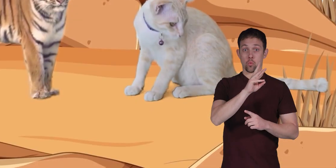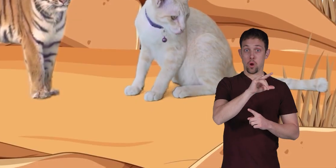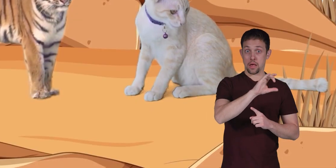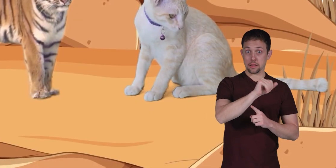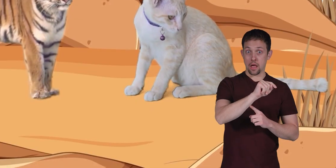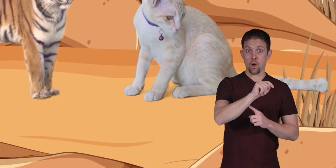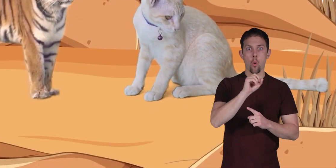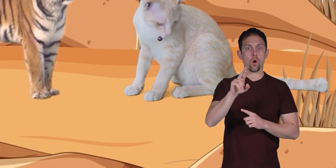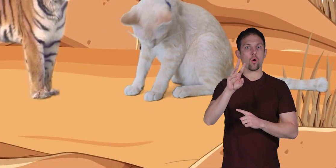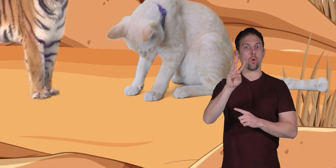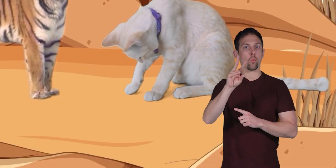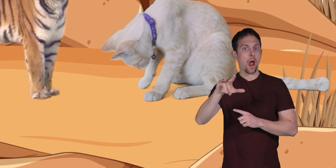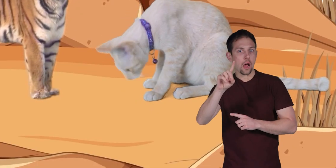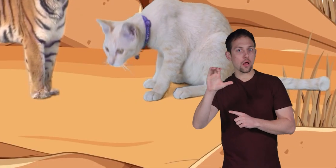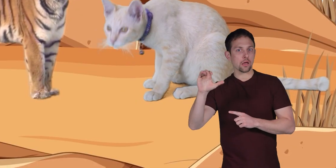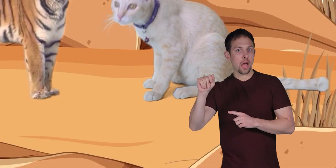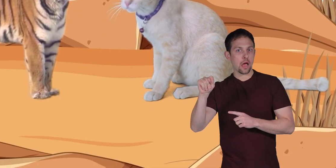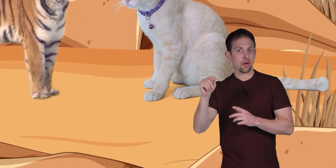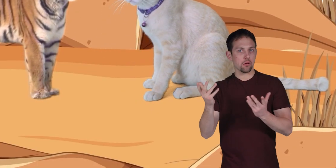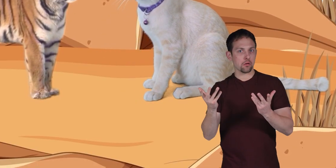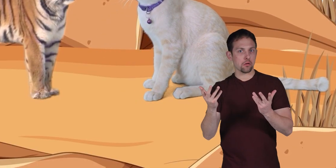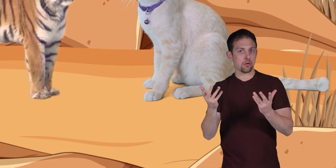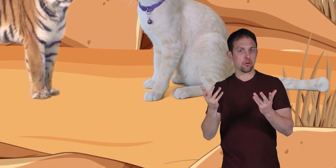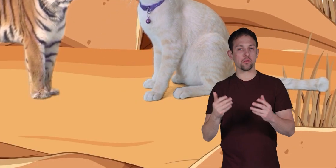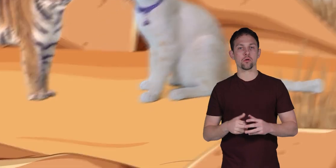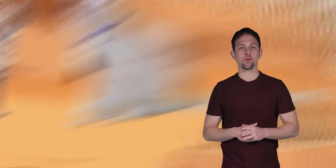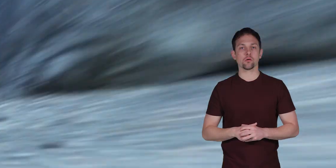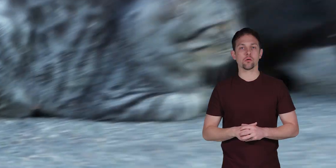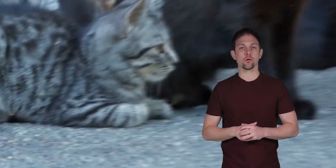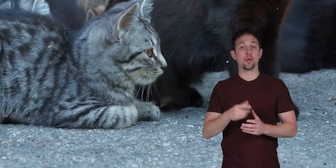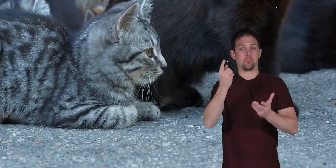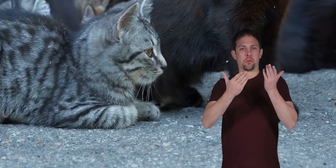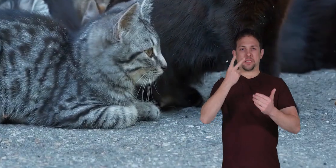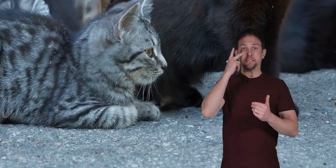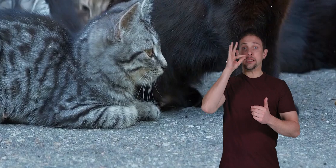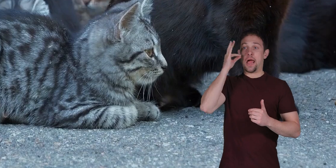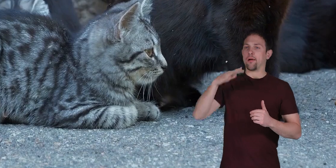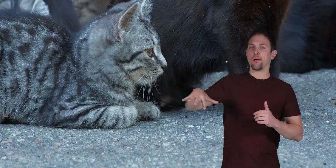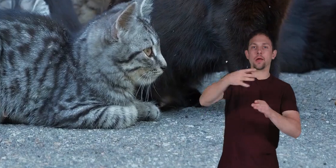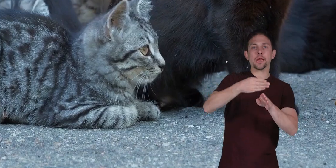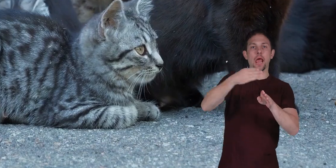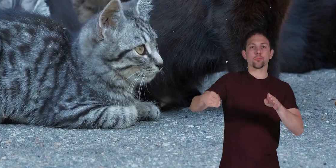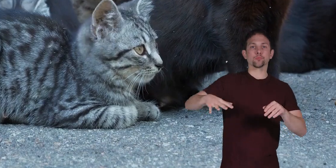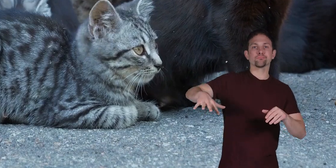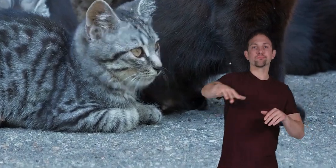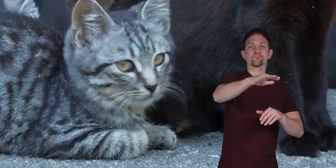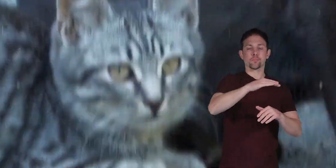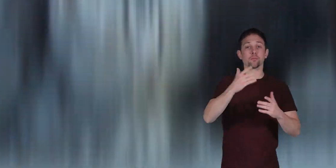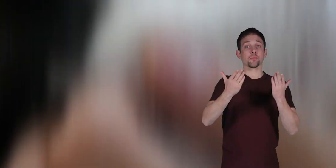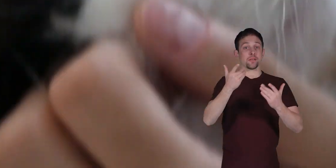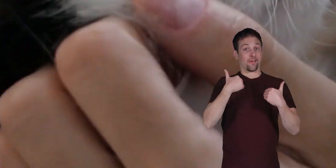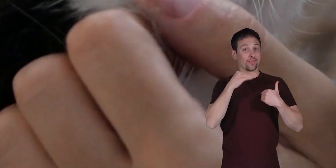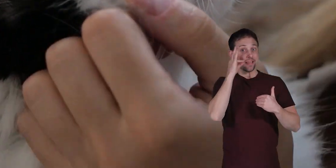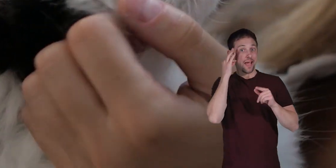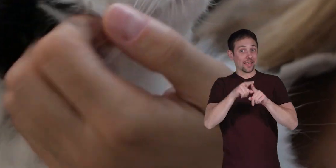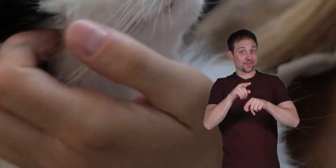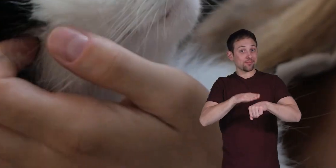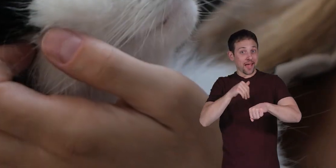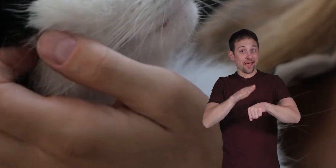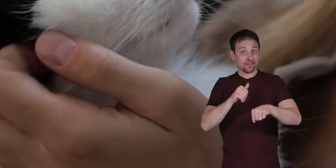Wildcat or wildcat? You've probably seen cats all over the neighborhood, and you may even have a cat as a